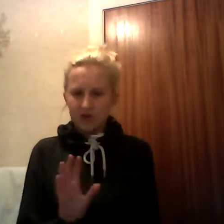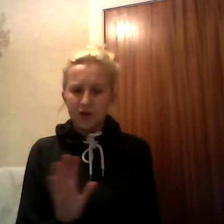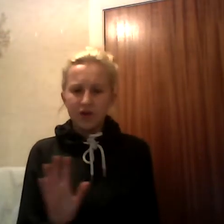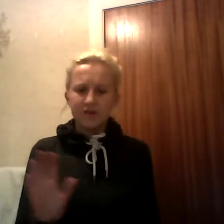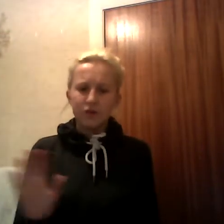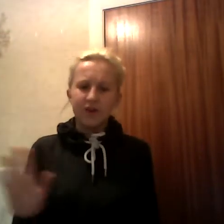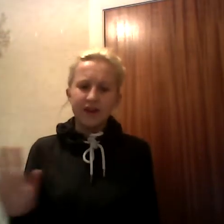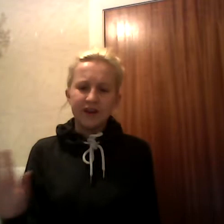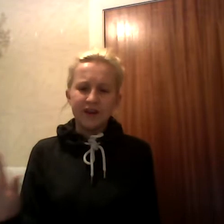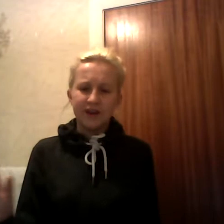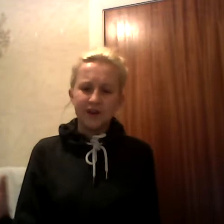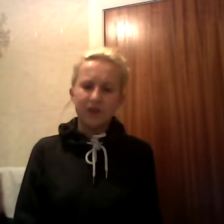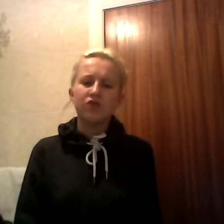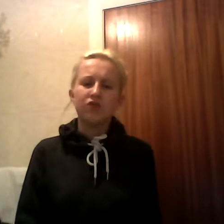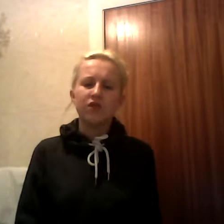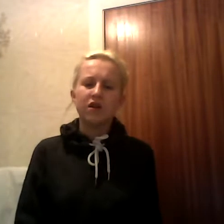all that's worth is regret